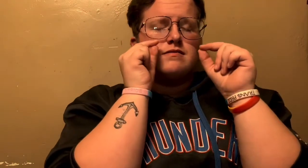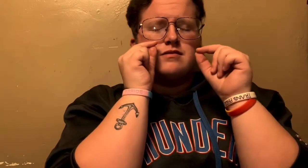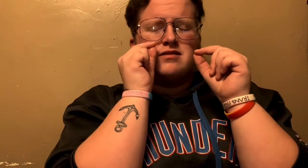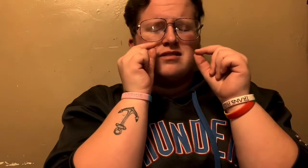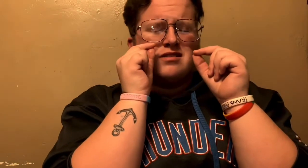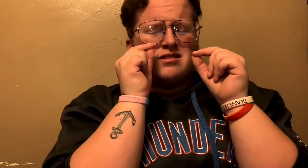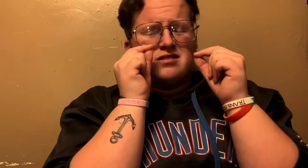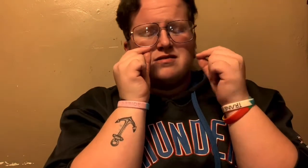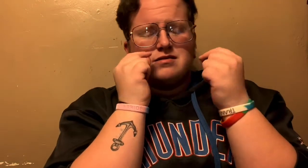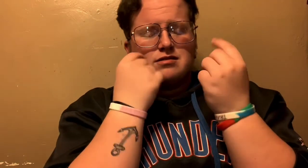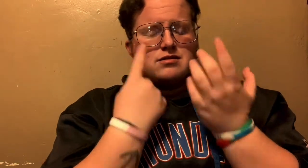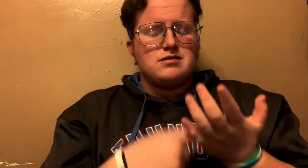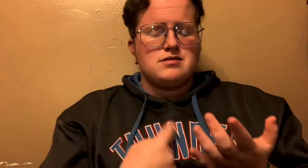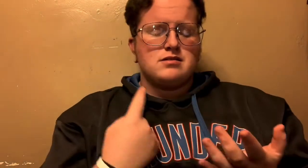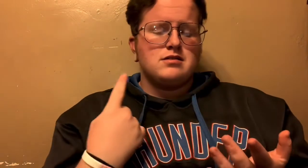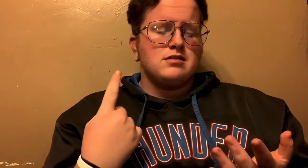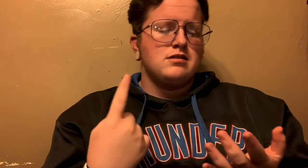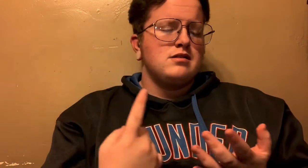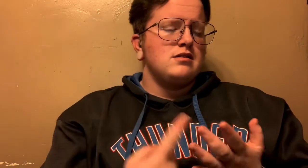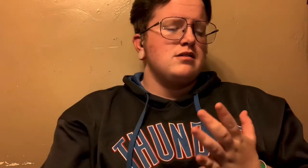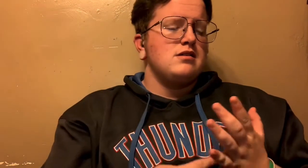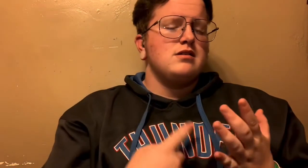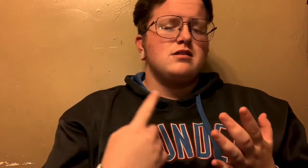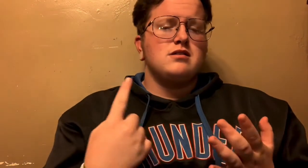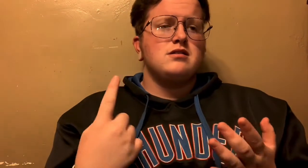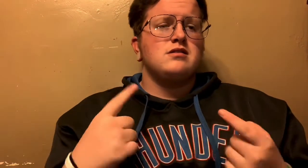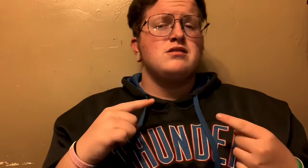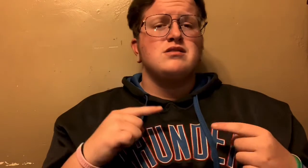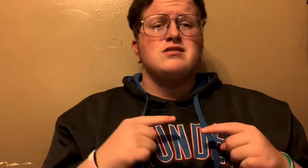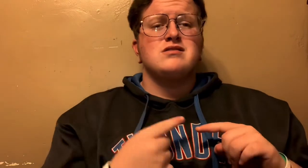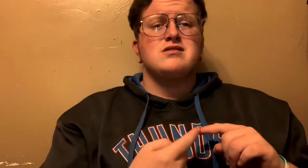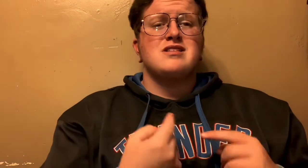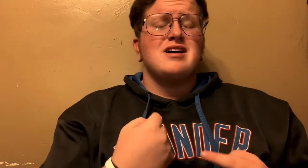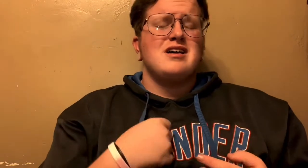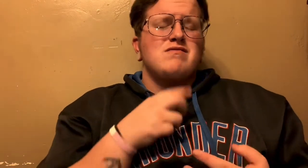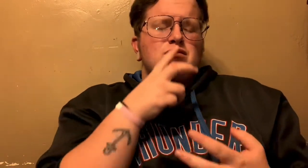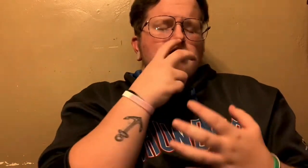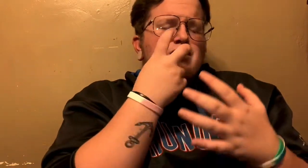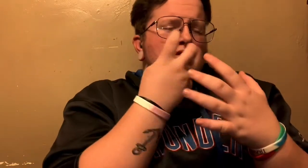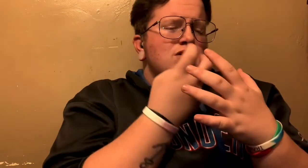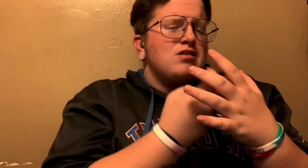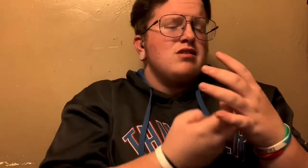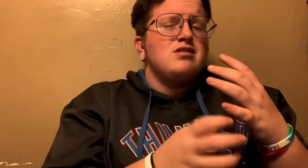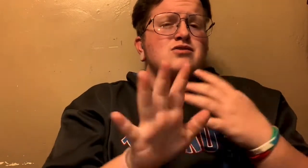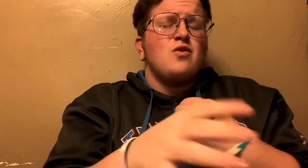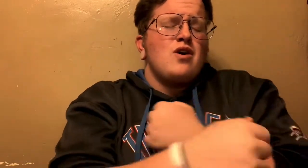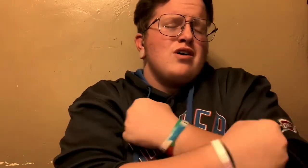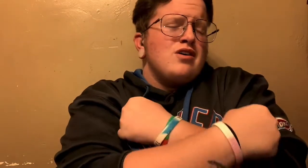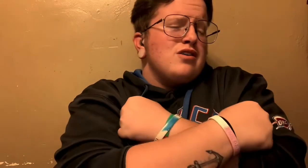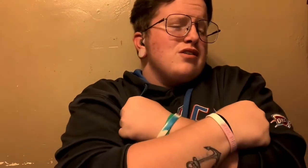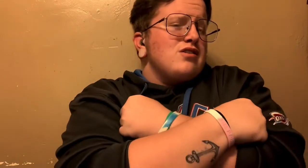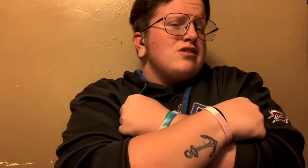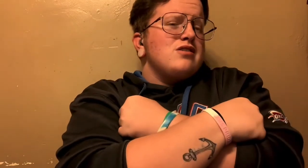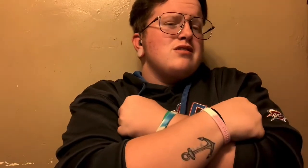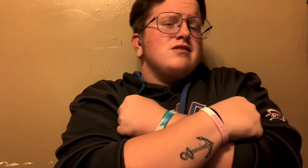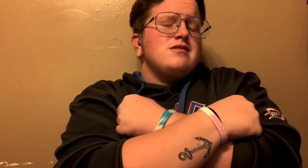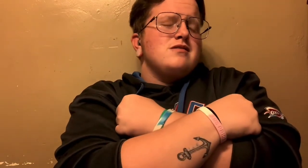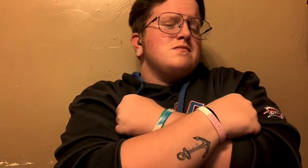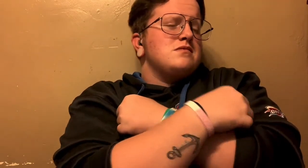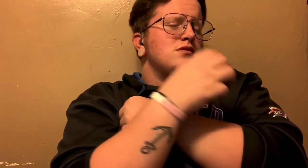my eyes when it hurts Sometimes I fall into your arms I'll